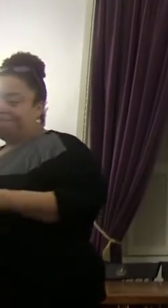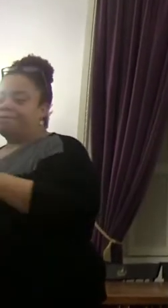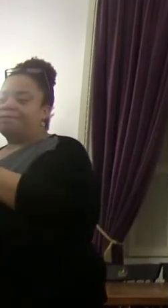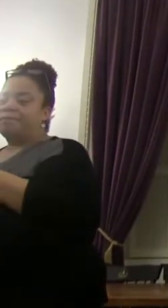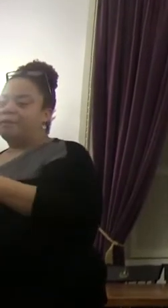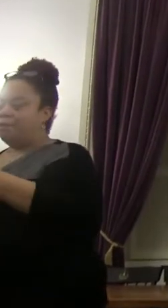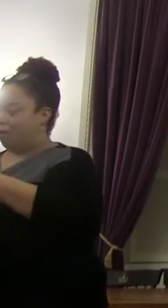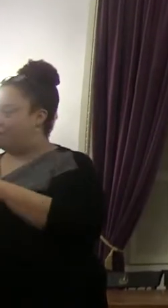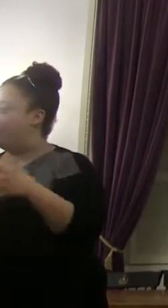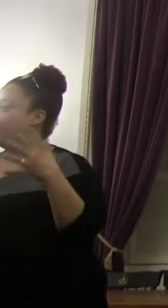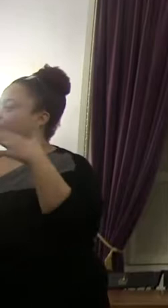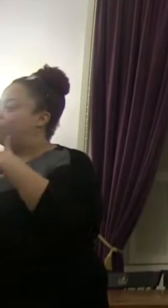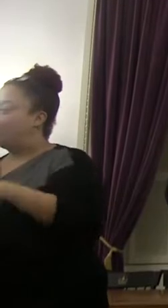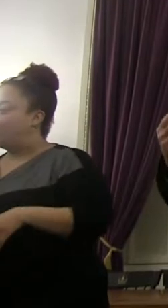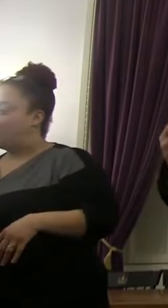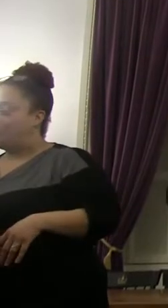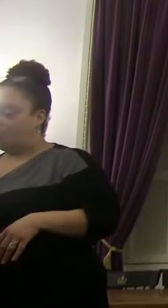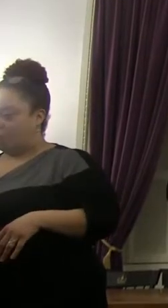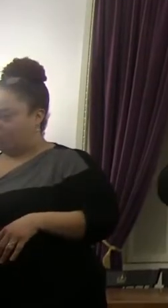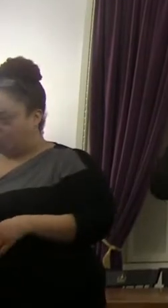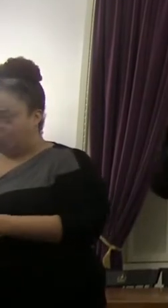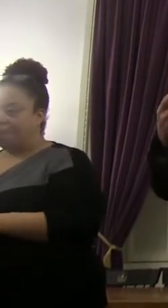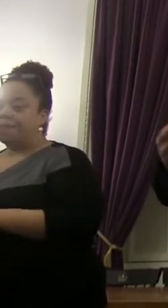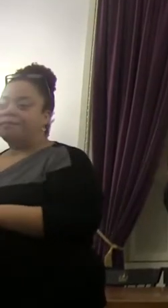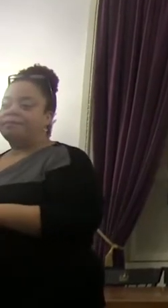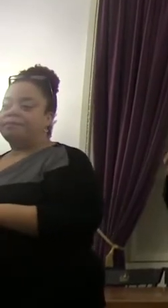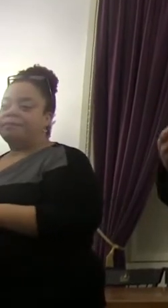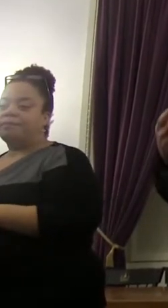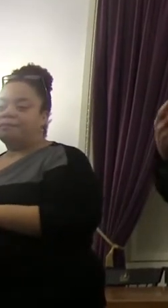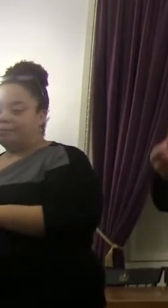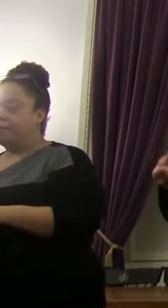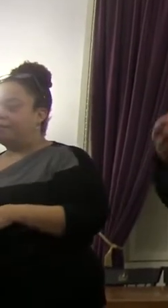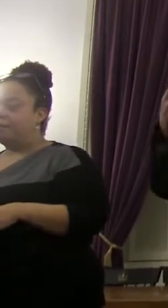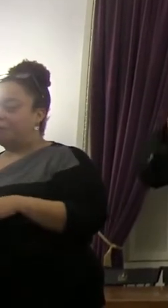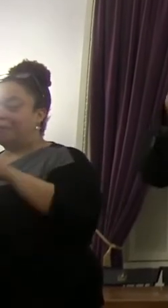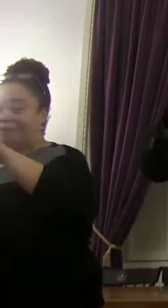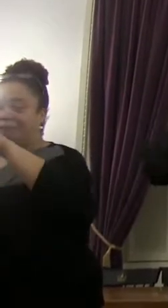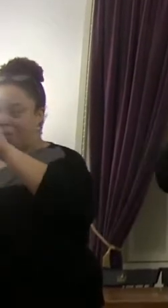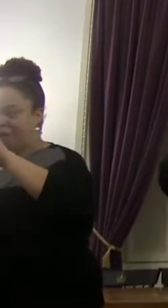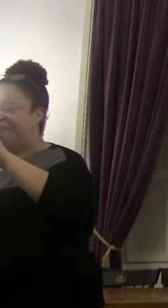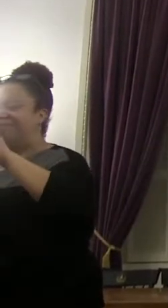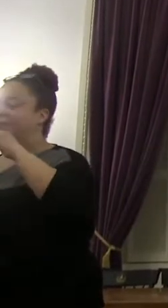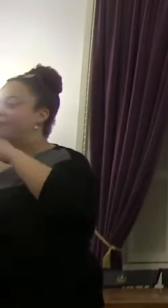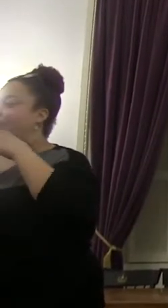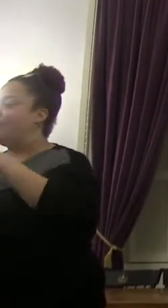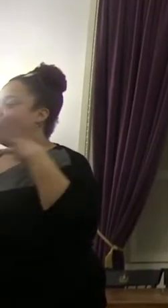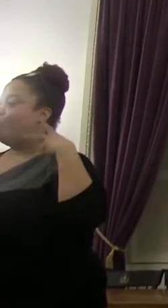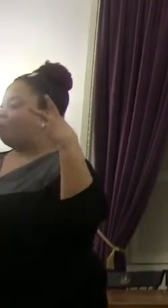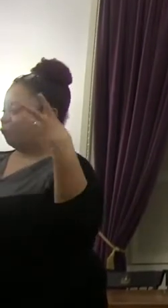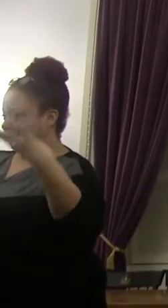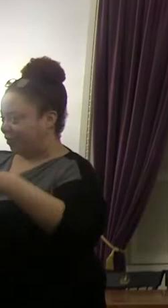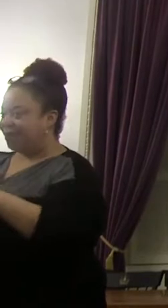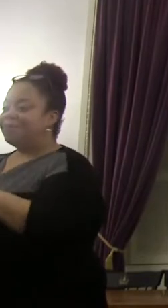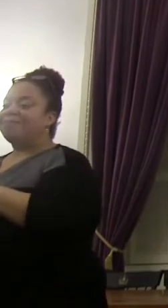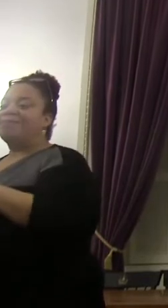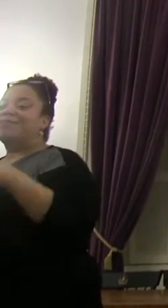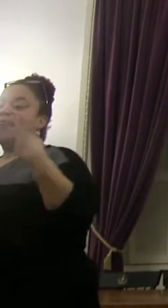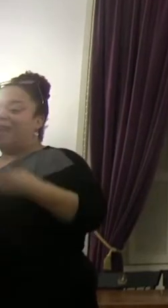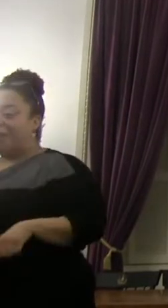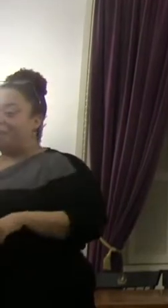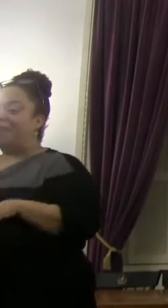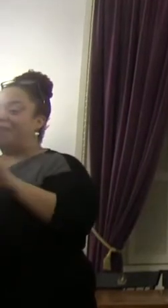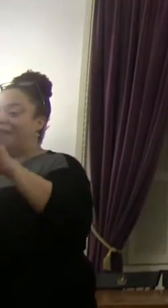grew up in Washington, Vermont. But was severely injured in the invasion after D-Day invasion. And was in a tank